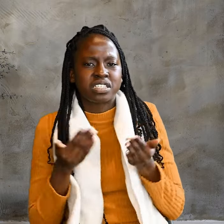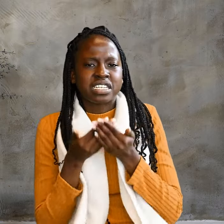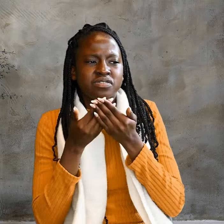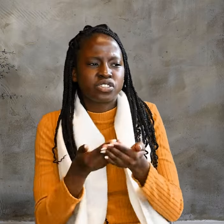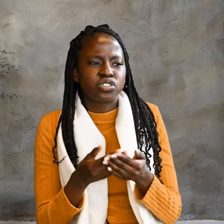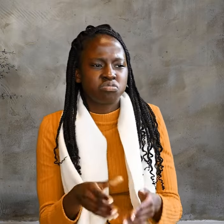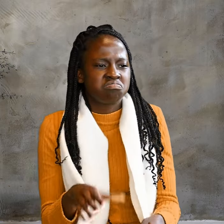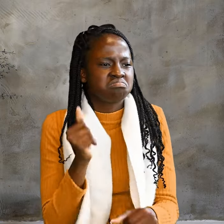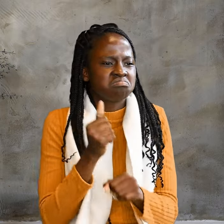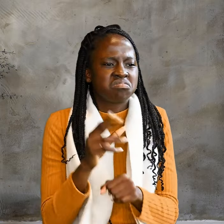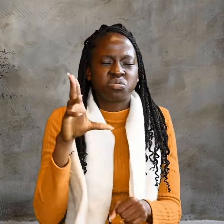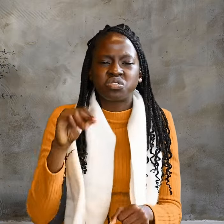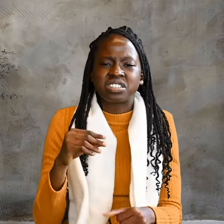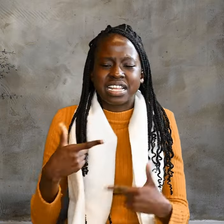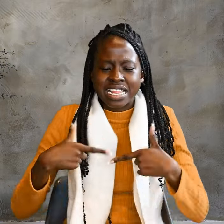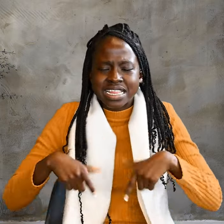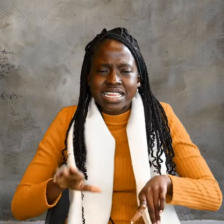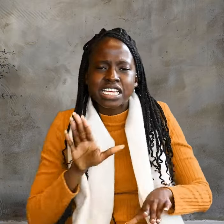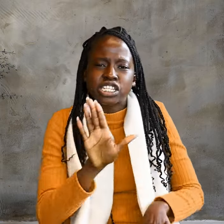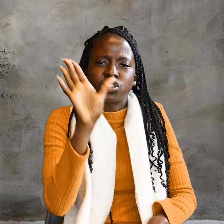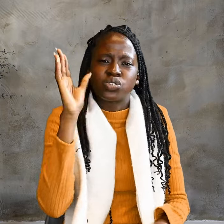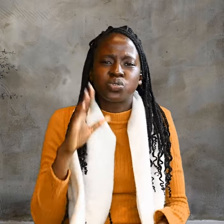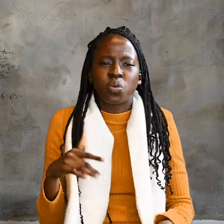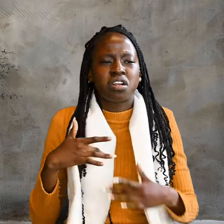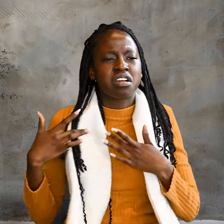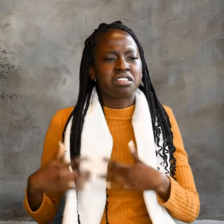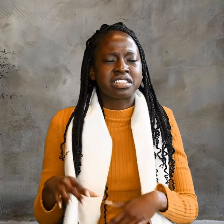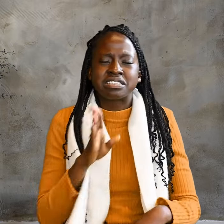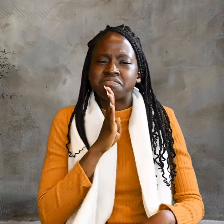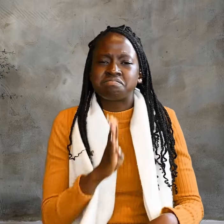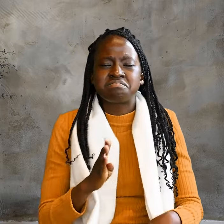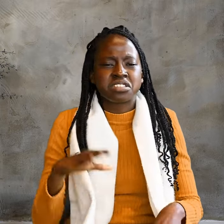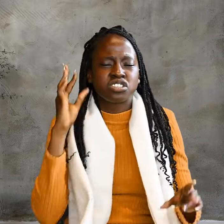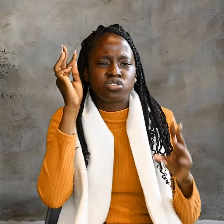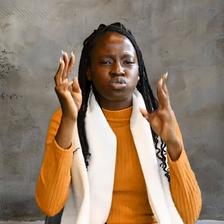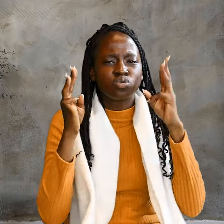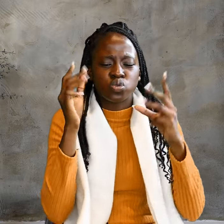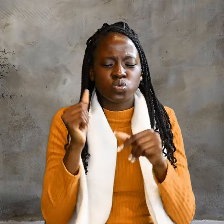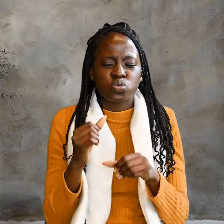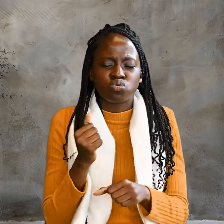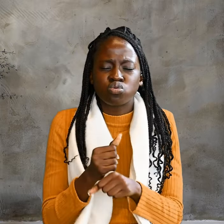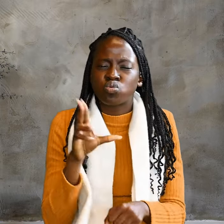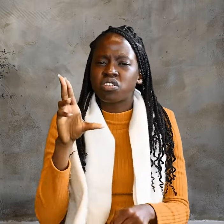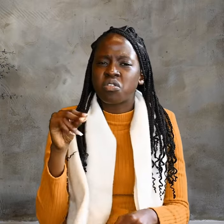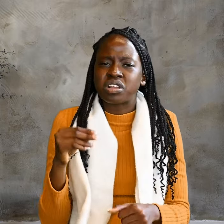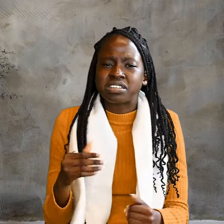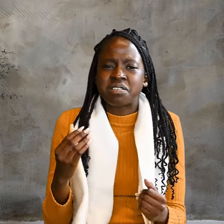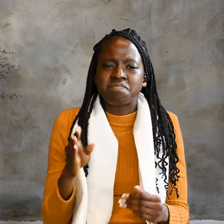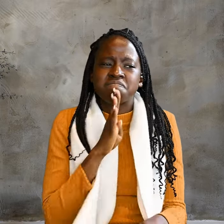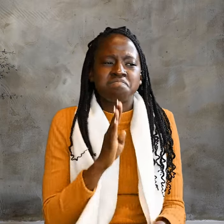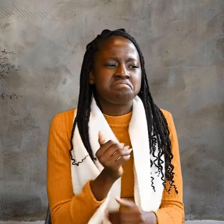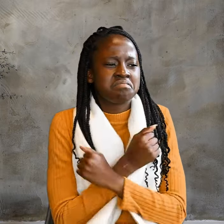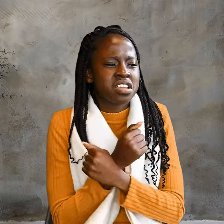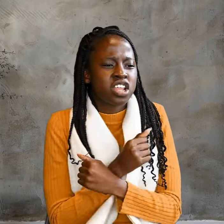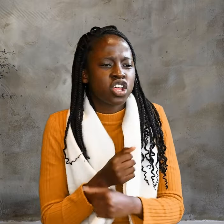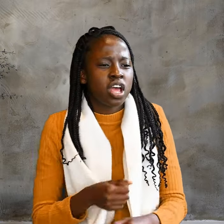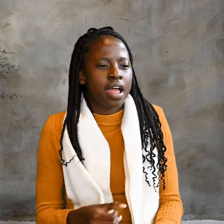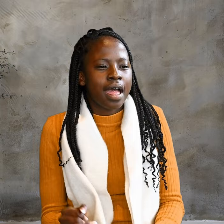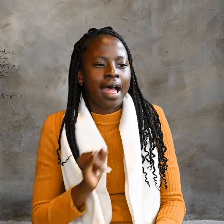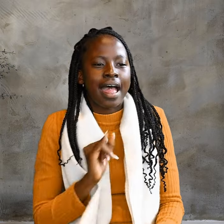troubled and do not be afraid. You heard me say, I am going away and I am coming